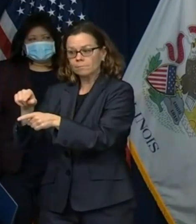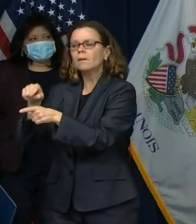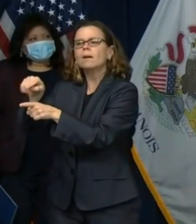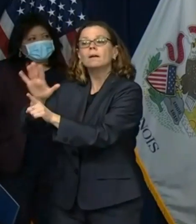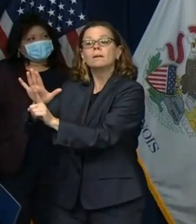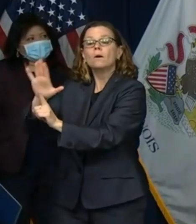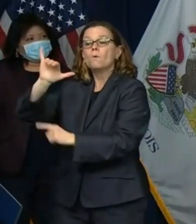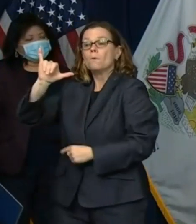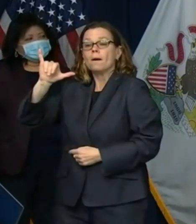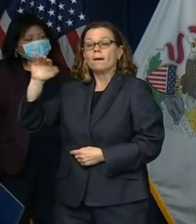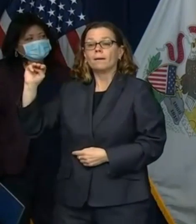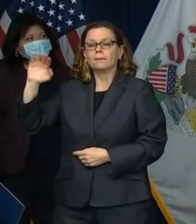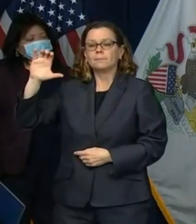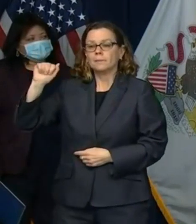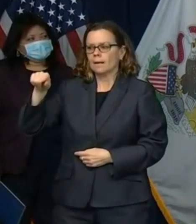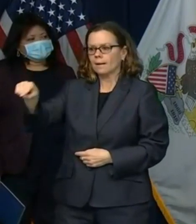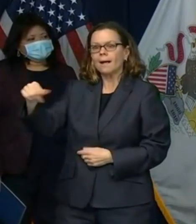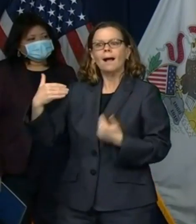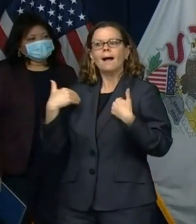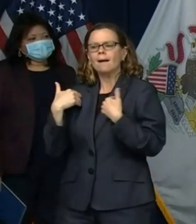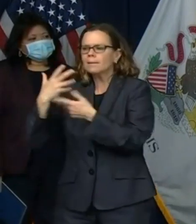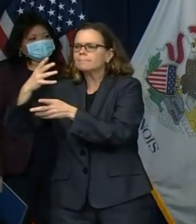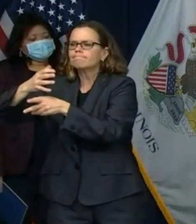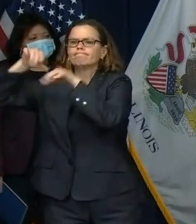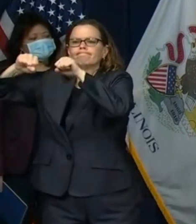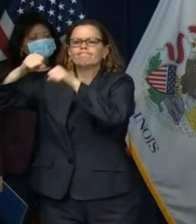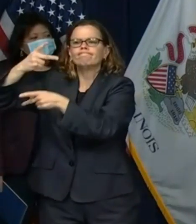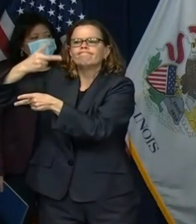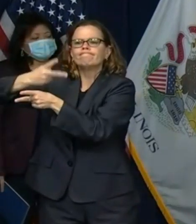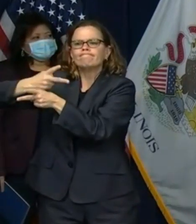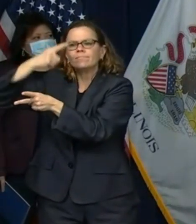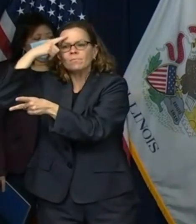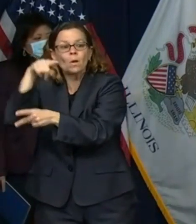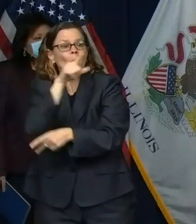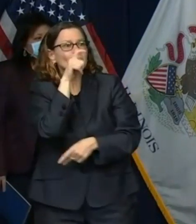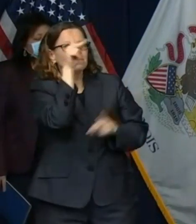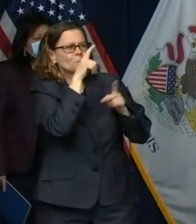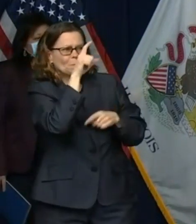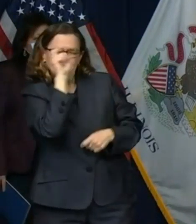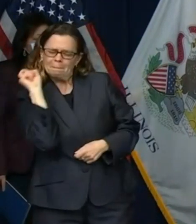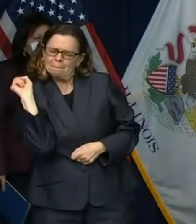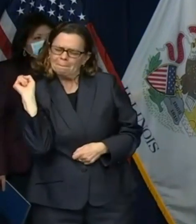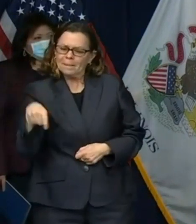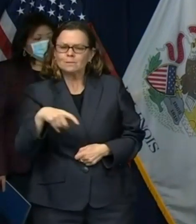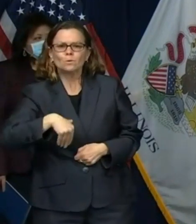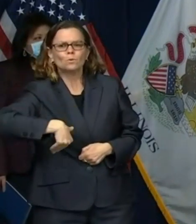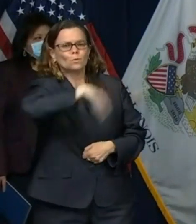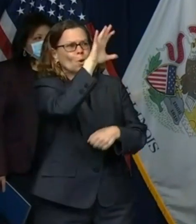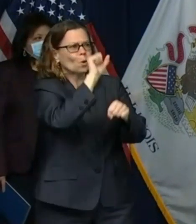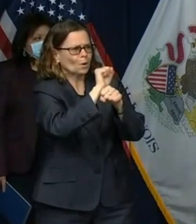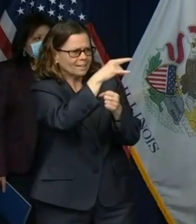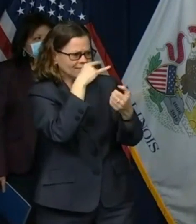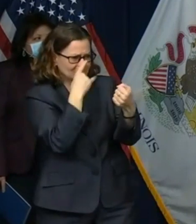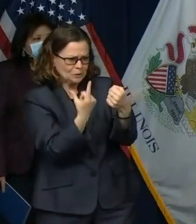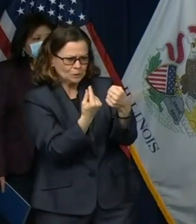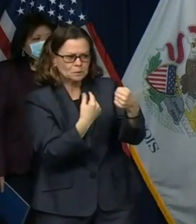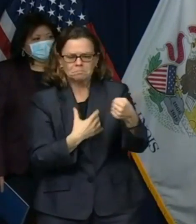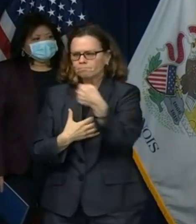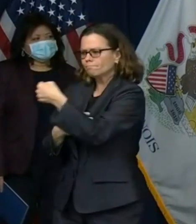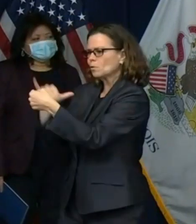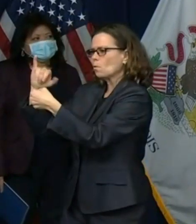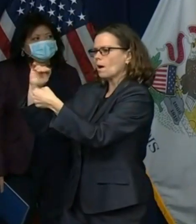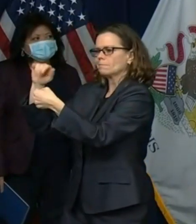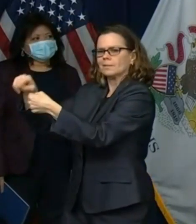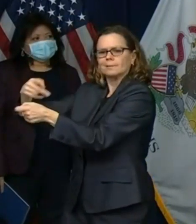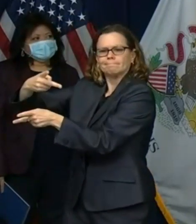in the community one of the first things that the staff did was work with children to display hearts in the window